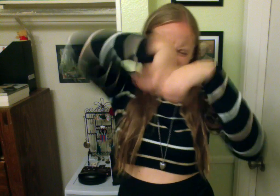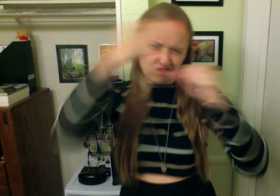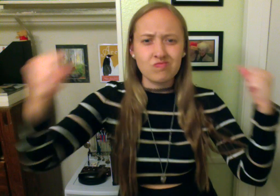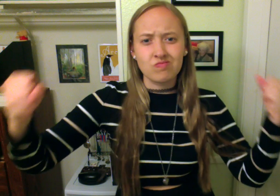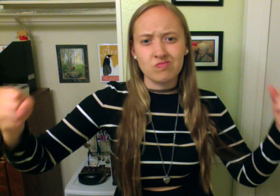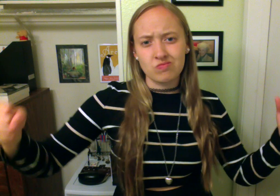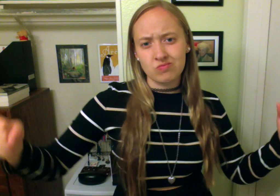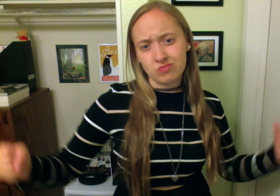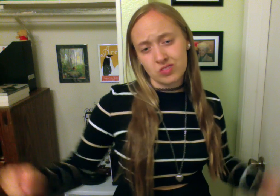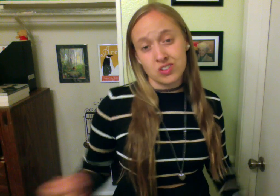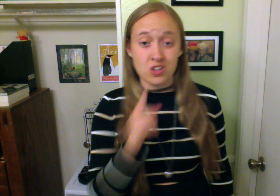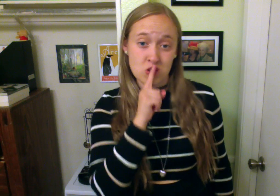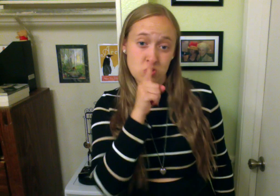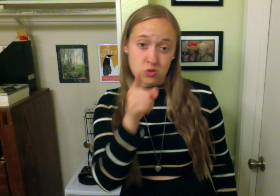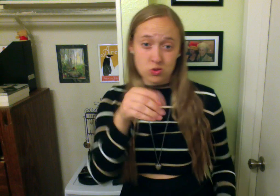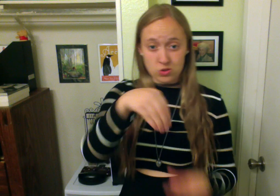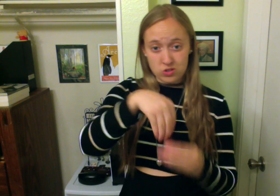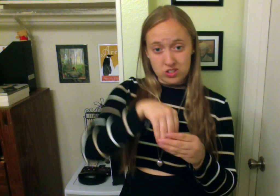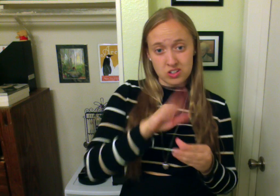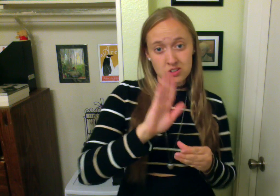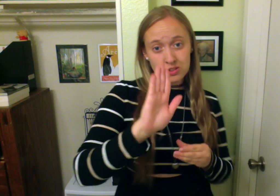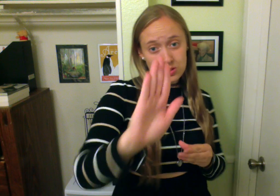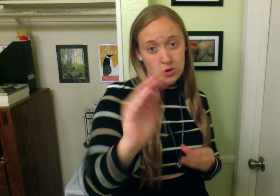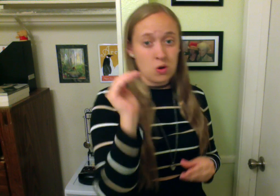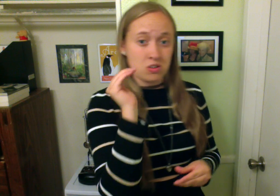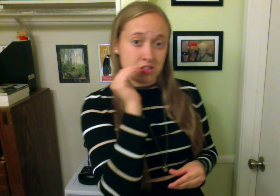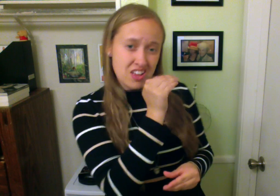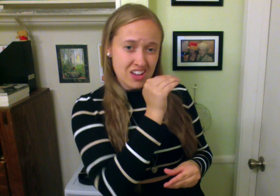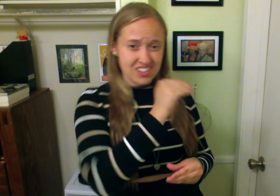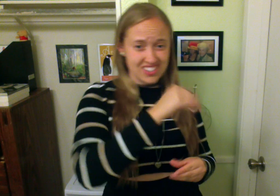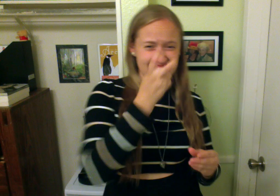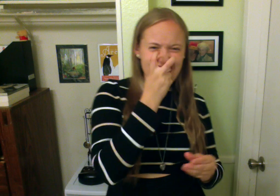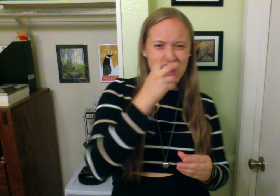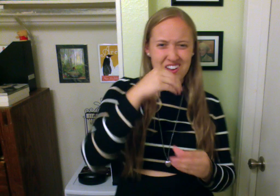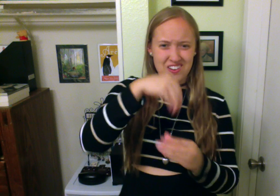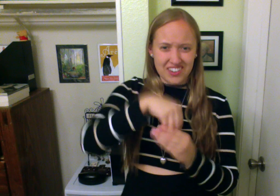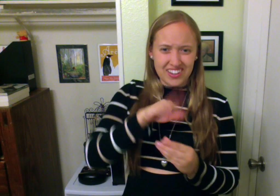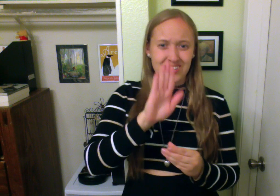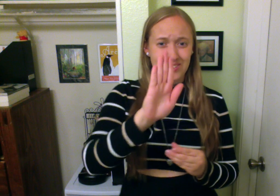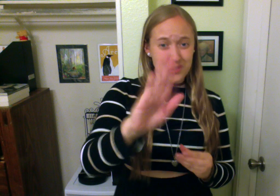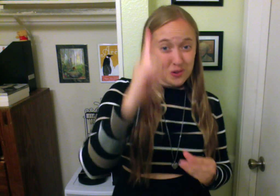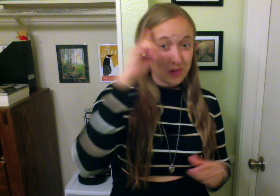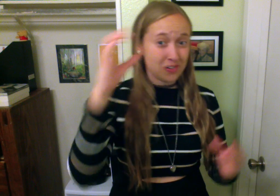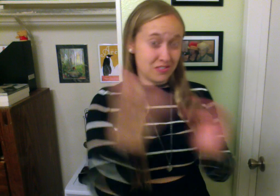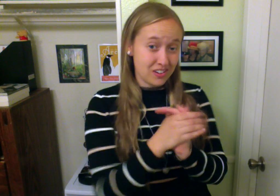waste There's truth in your lies Doubt in your faith